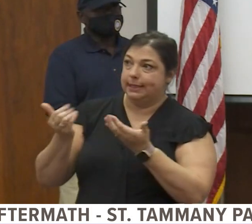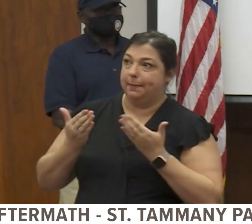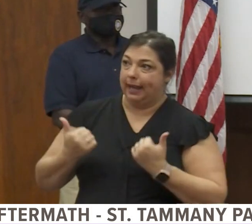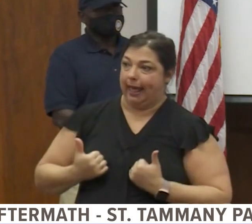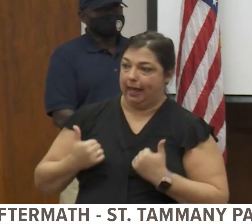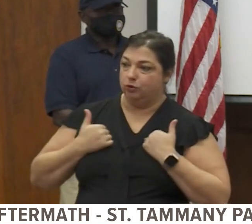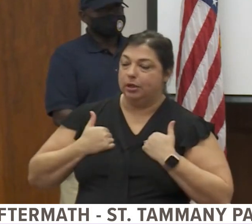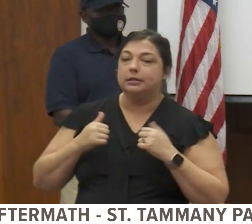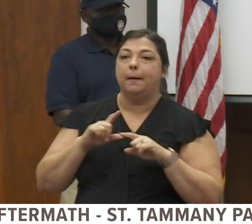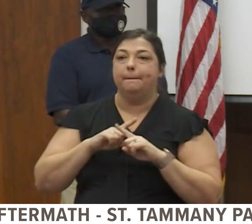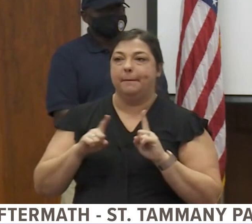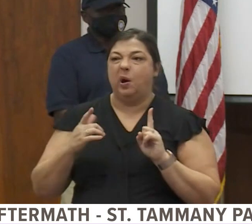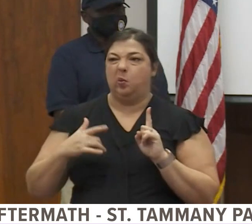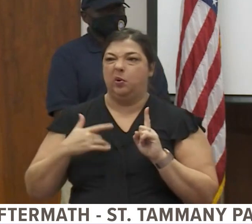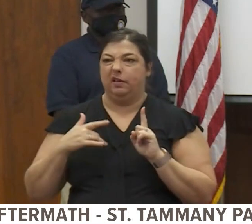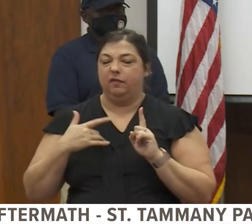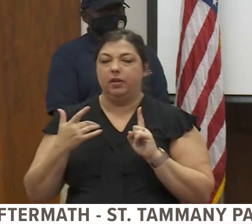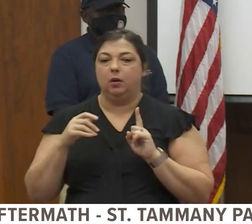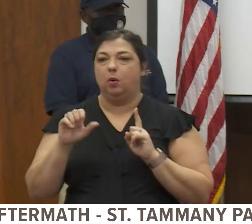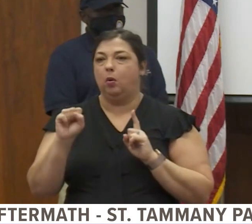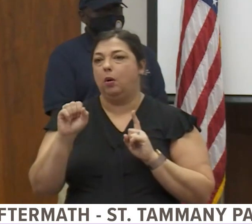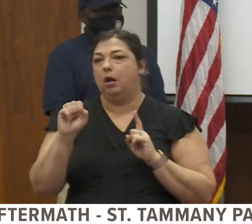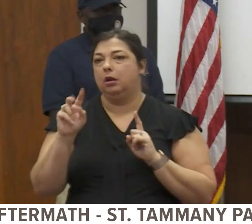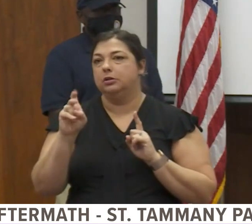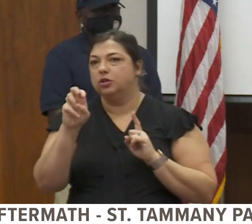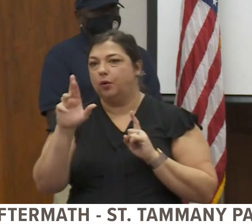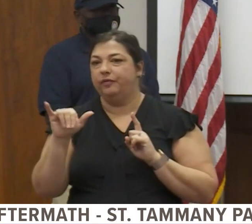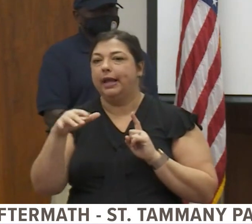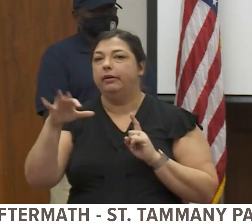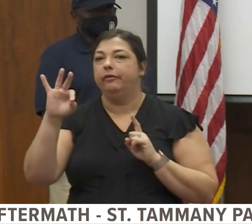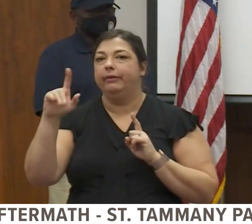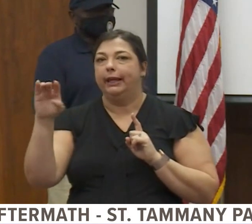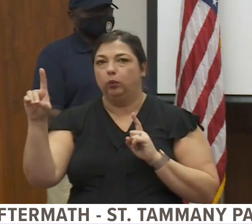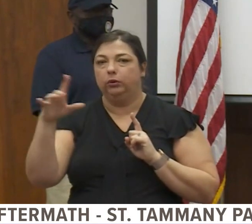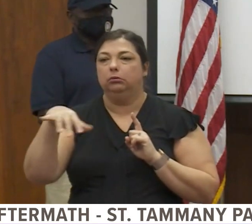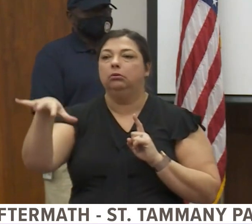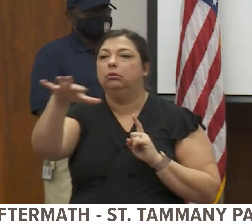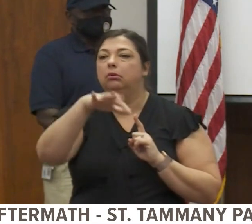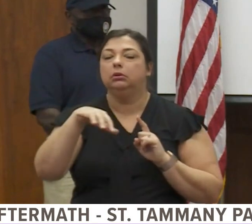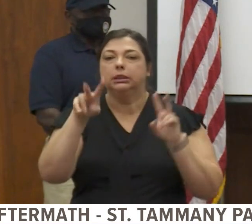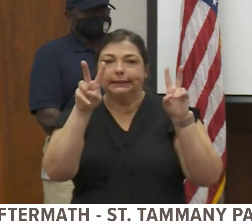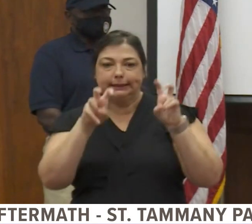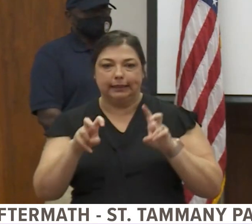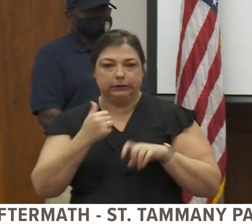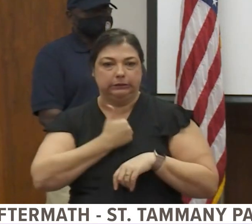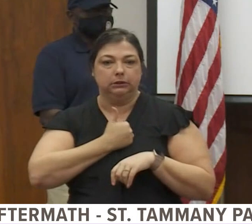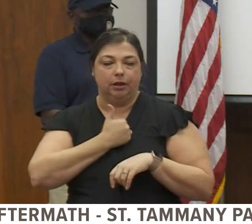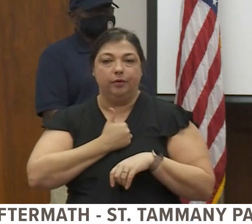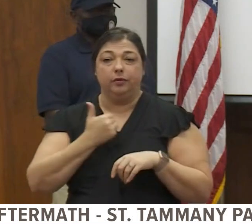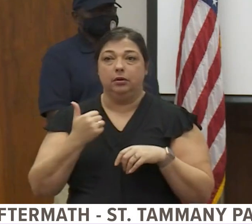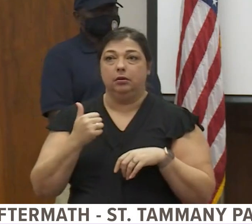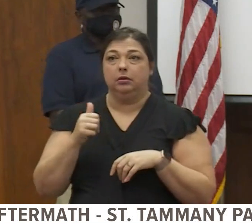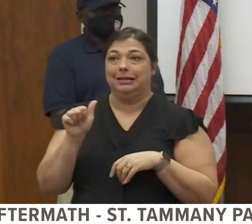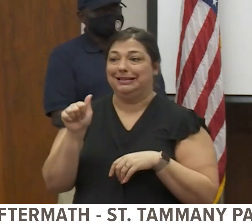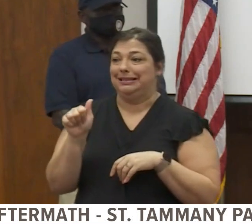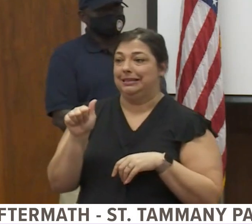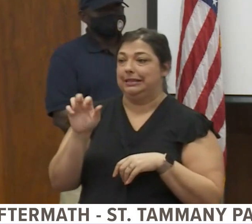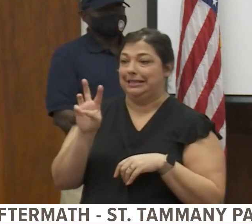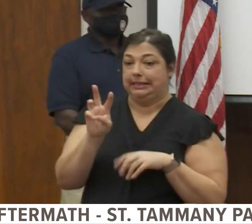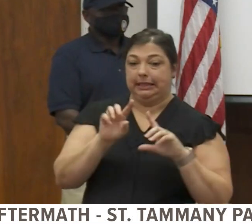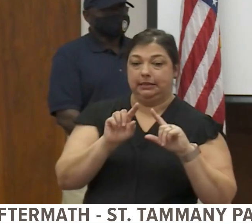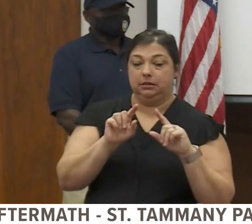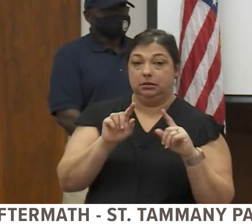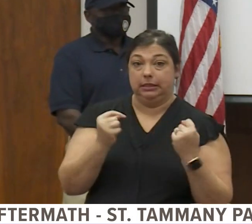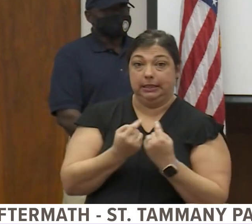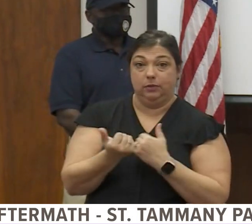to us but we also do field surveys to make those assessments. We had six teams this morning. We'll have